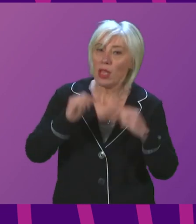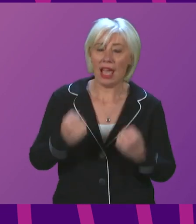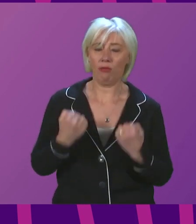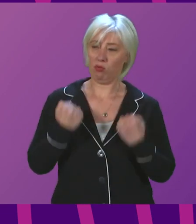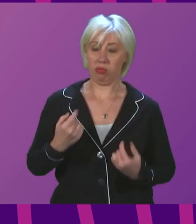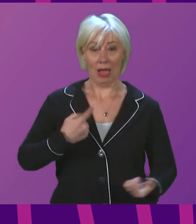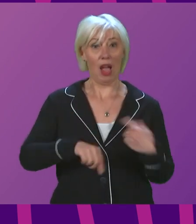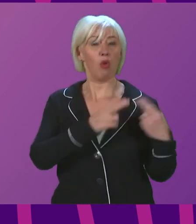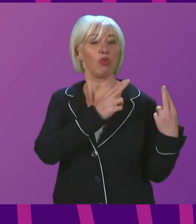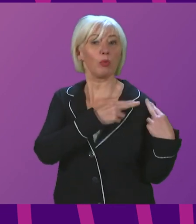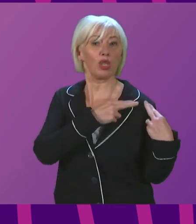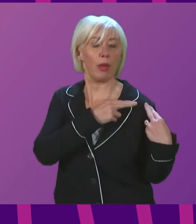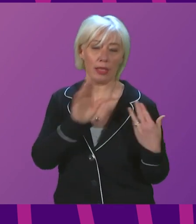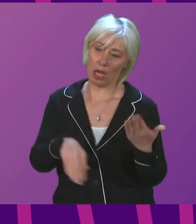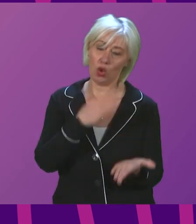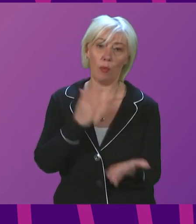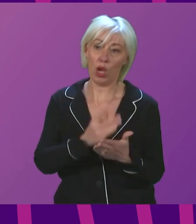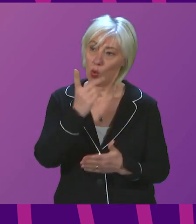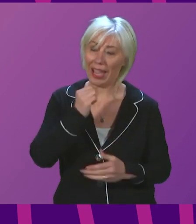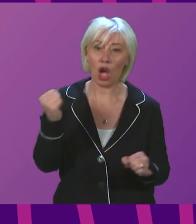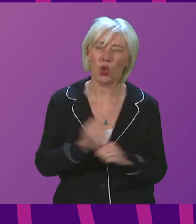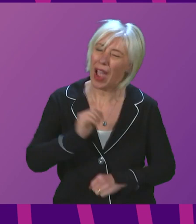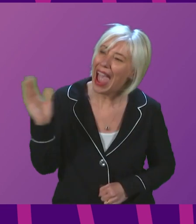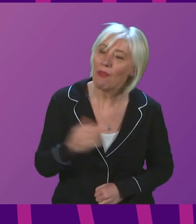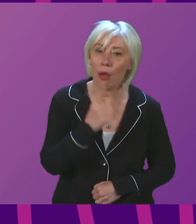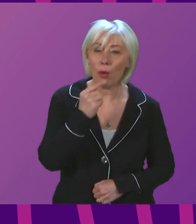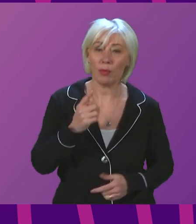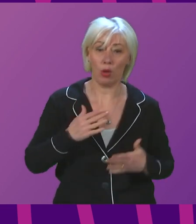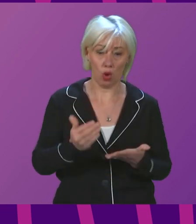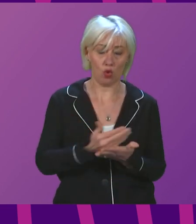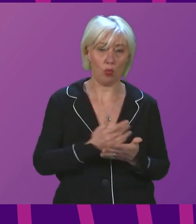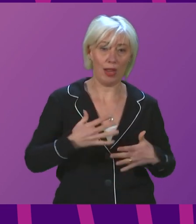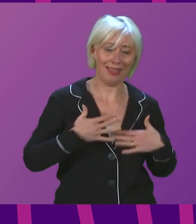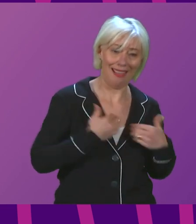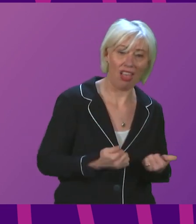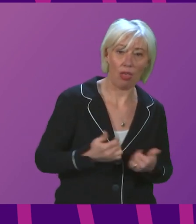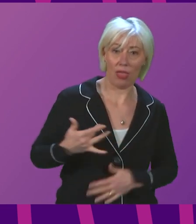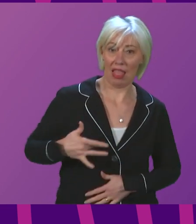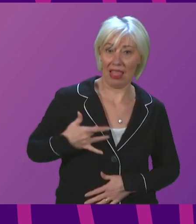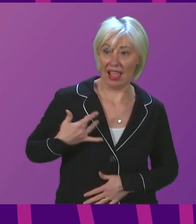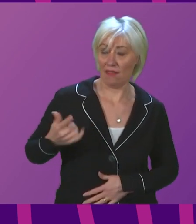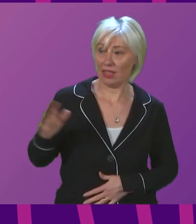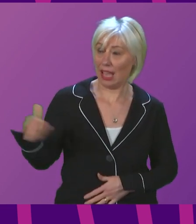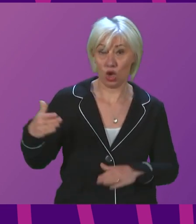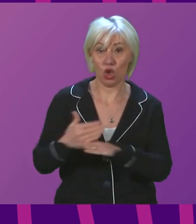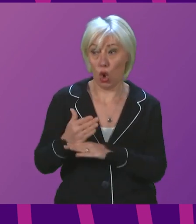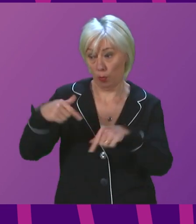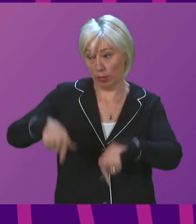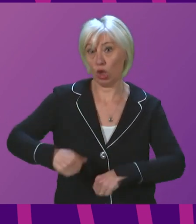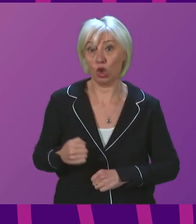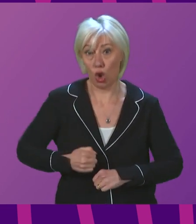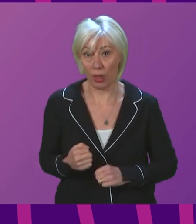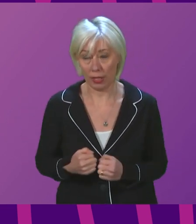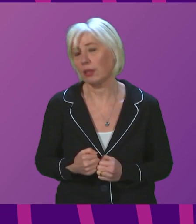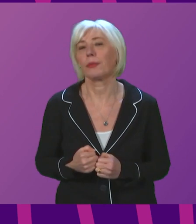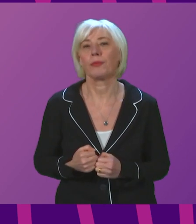responsibilities to do everything we can to protect health, lives and livelihoods here in Scotland. Presiding officer,